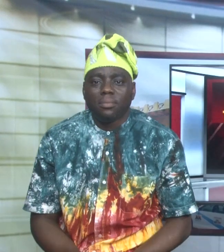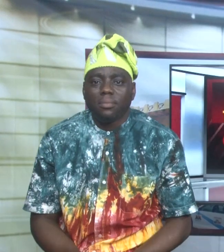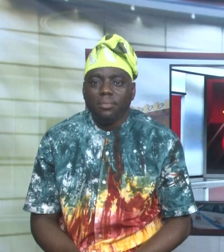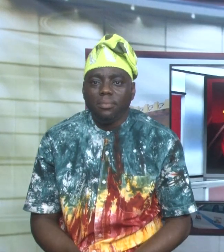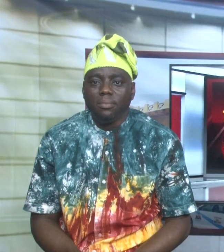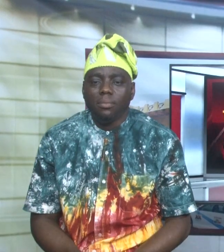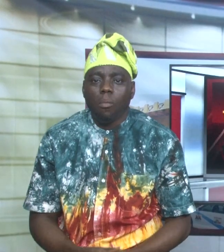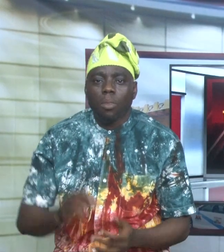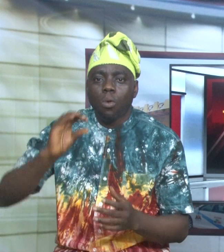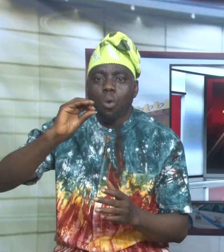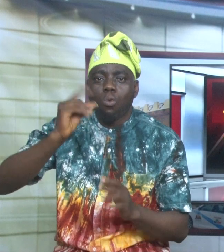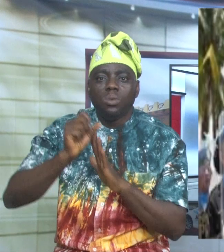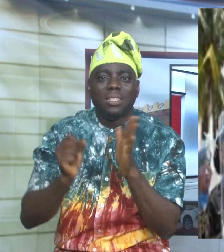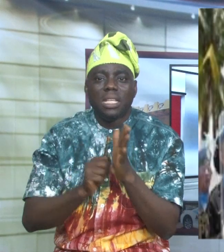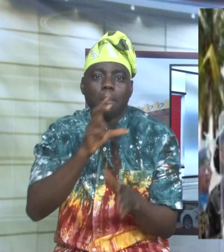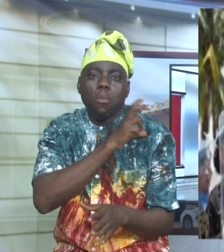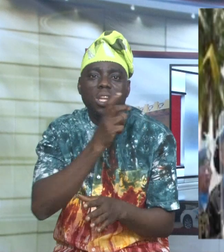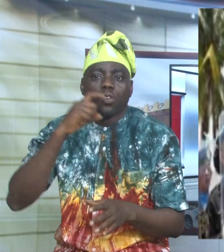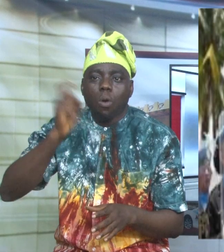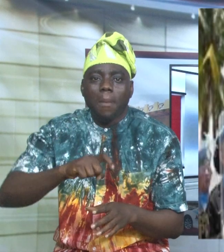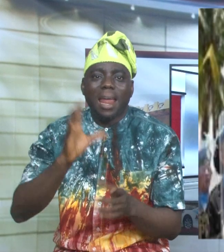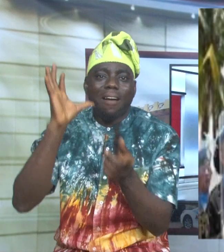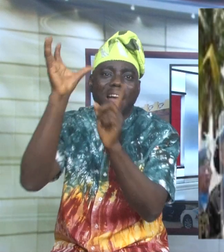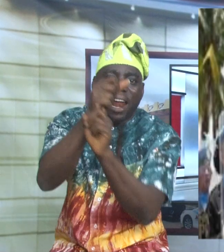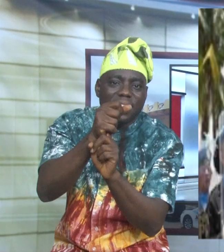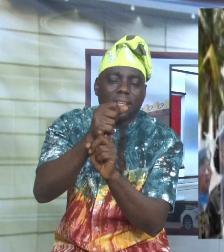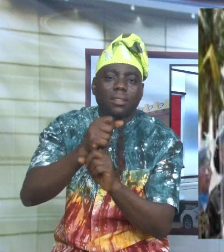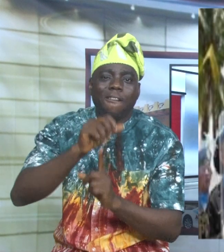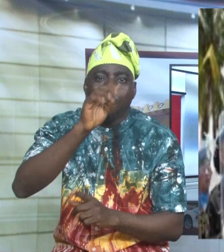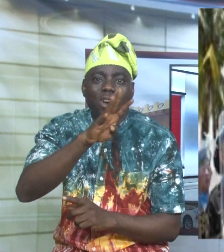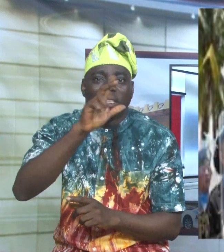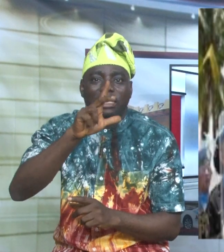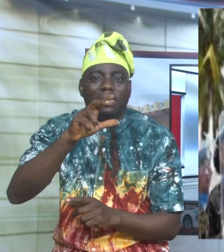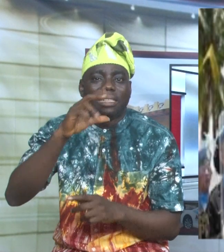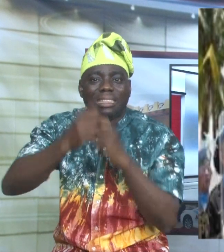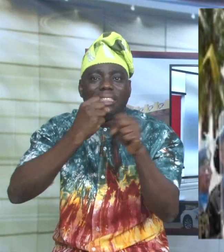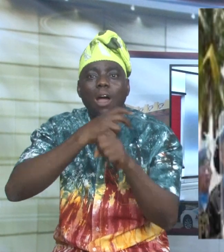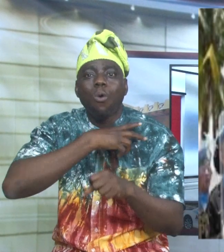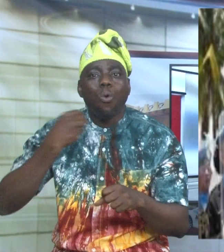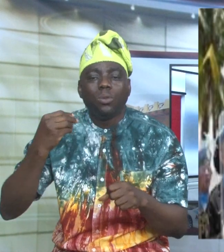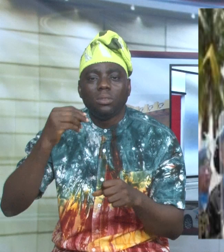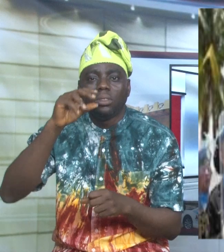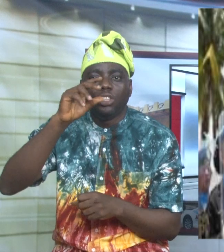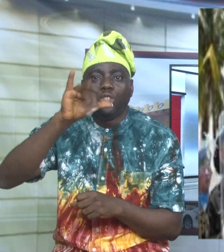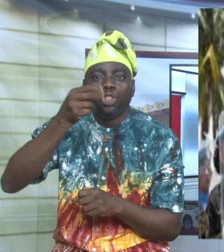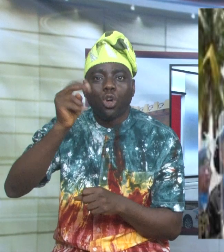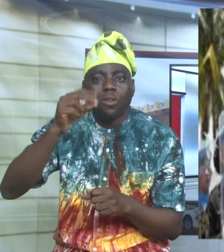Ogun State Police Command has arrested a 43-year-old pastor, Clinton John, for defiling a 16-year